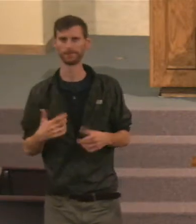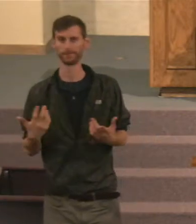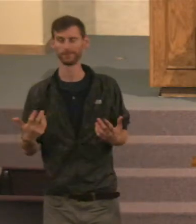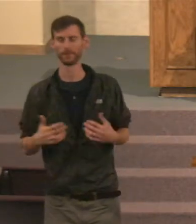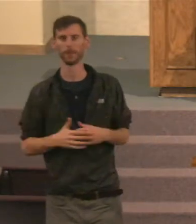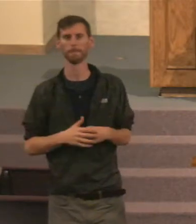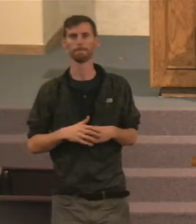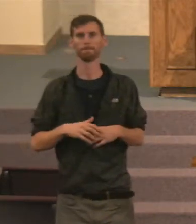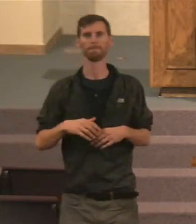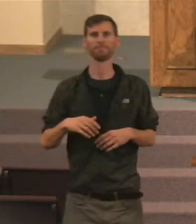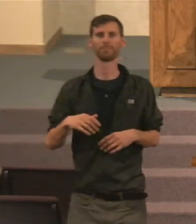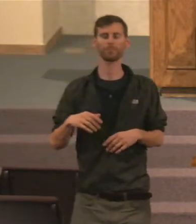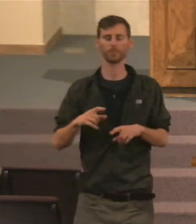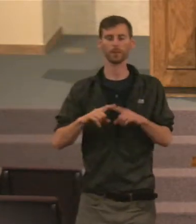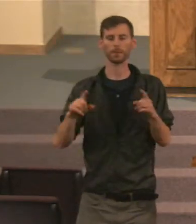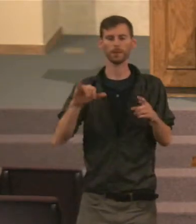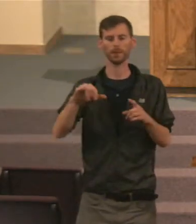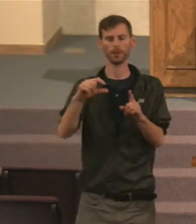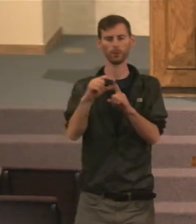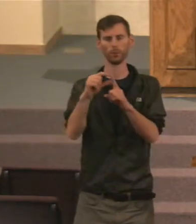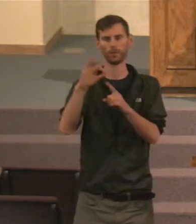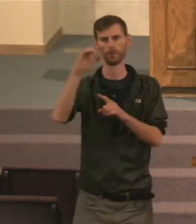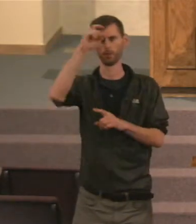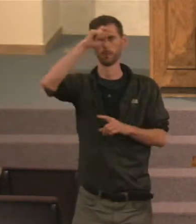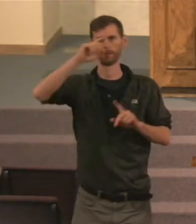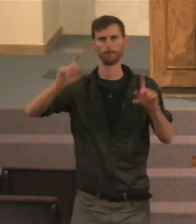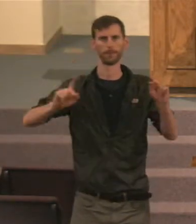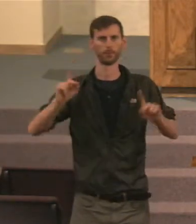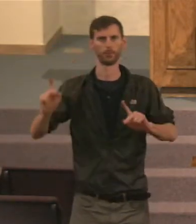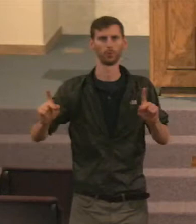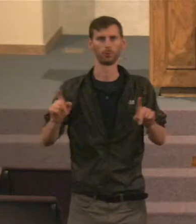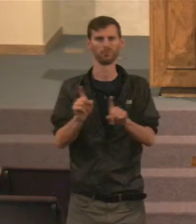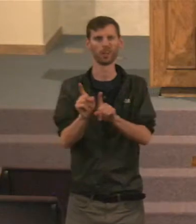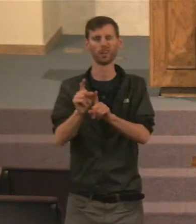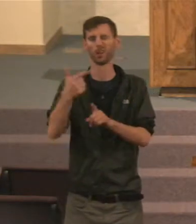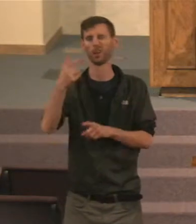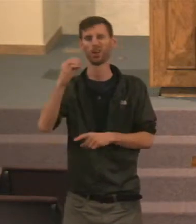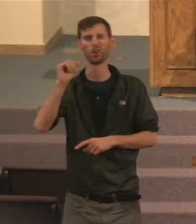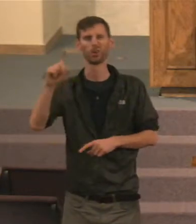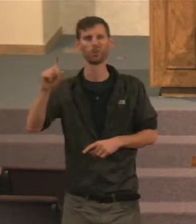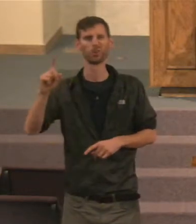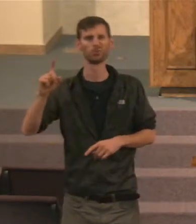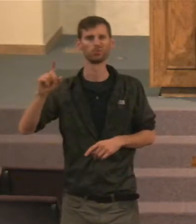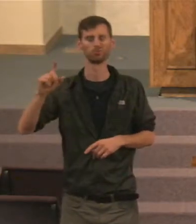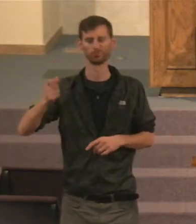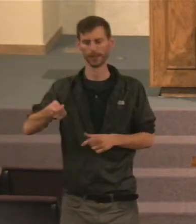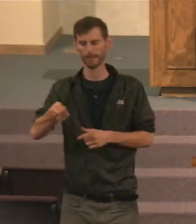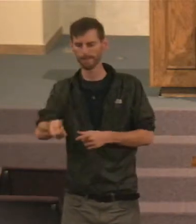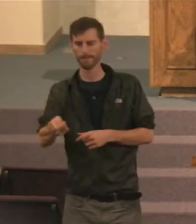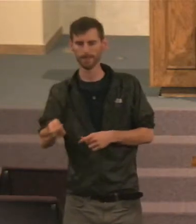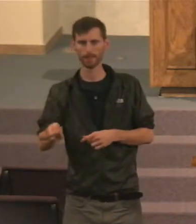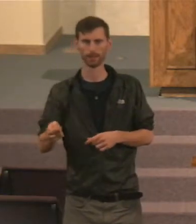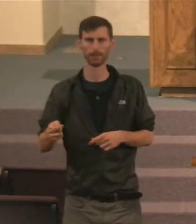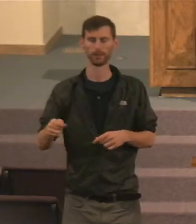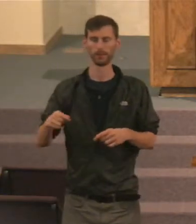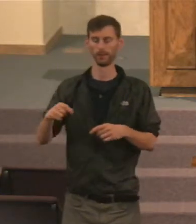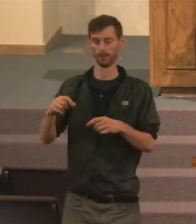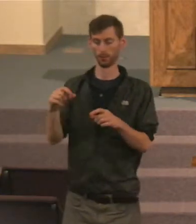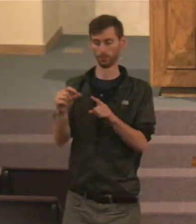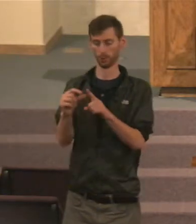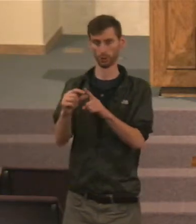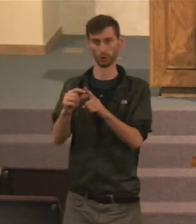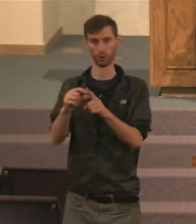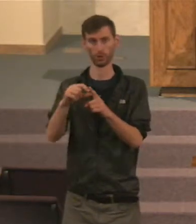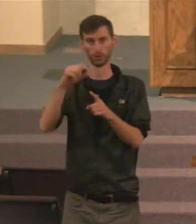But he's saying to us here, The words of the wise, Are like goads, They have a way of prodding us, Of getting